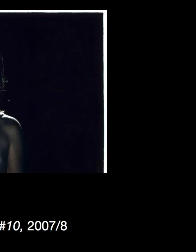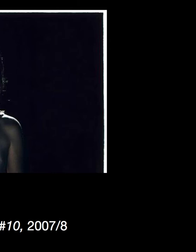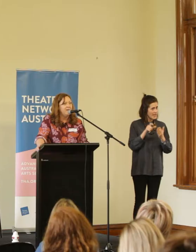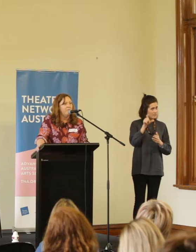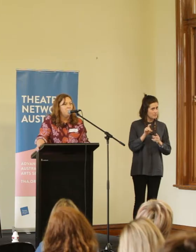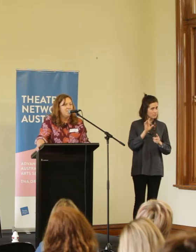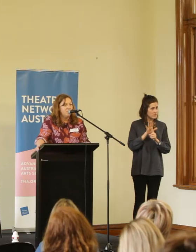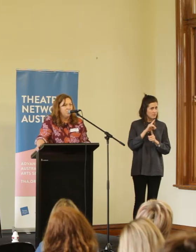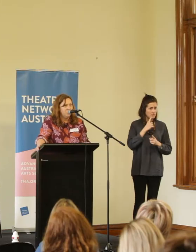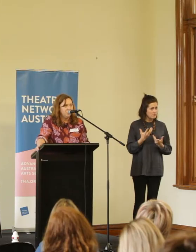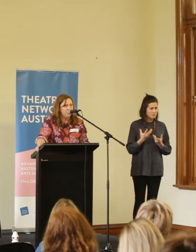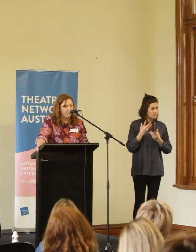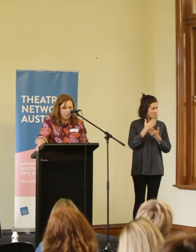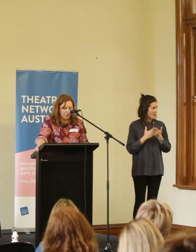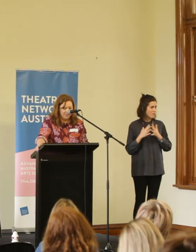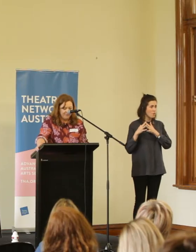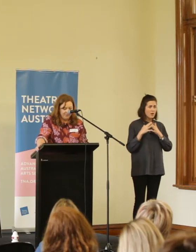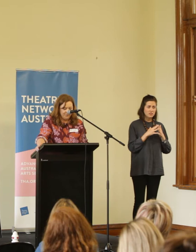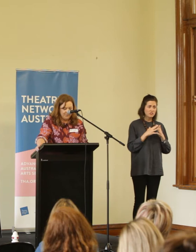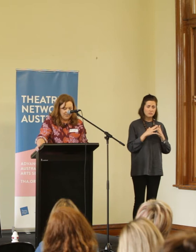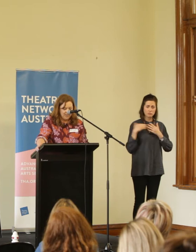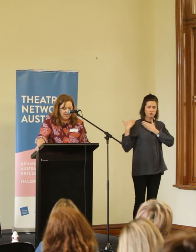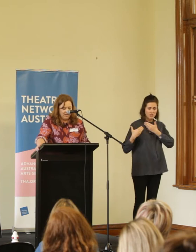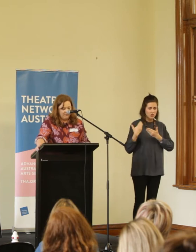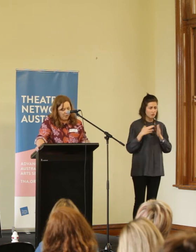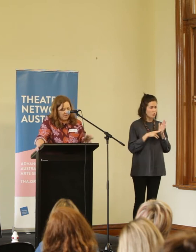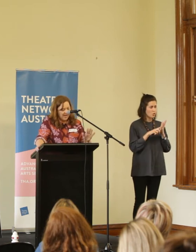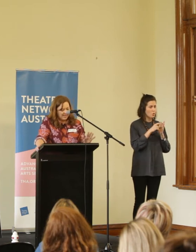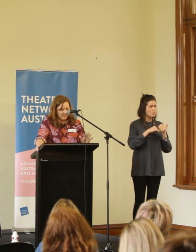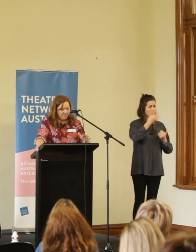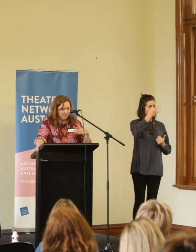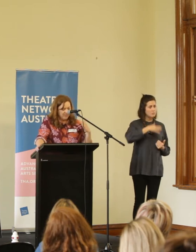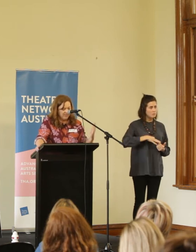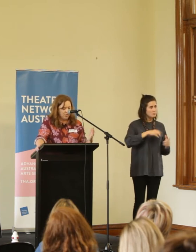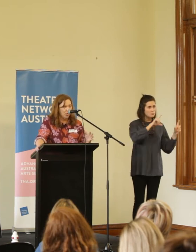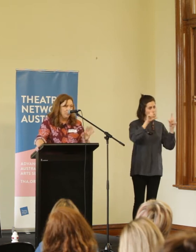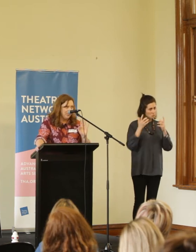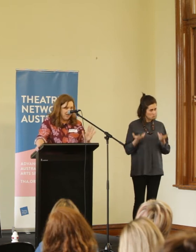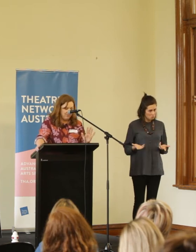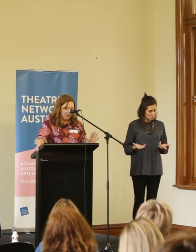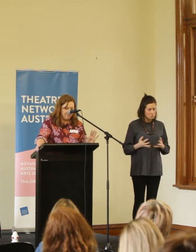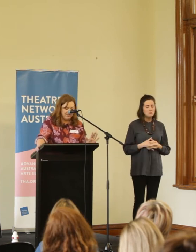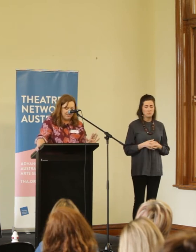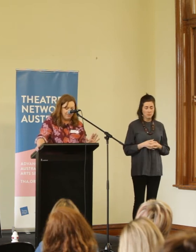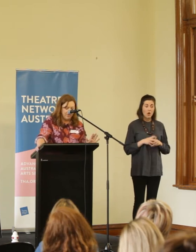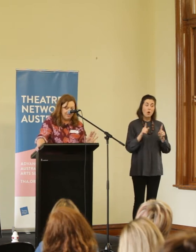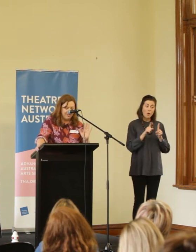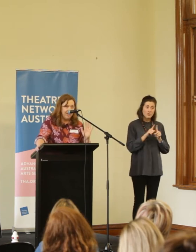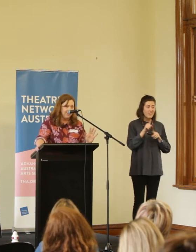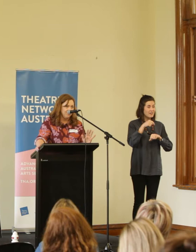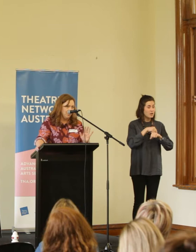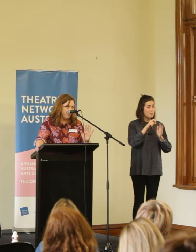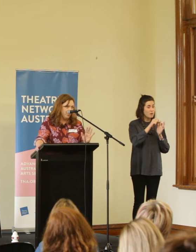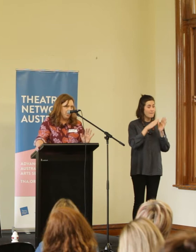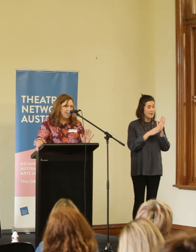they were part of the Western tradition of nudes. Further adding to the public concern was then Prime Minister Kevin Rudd's